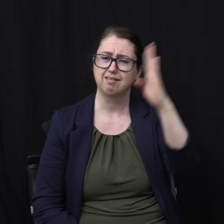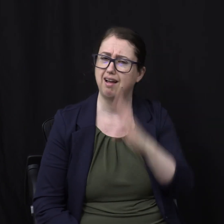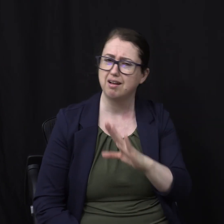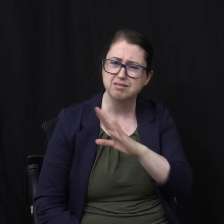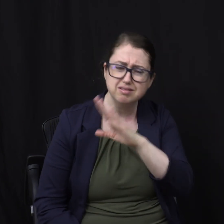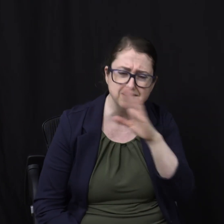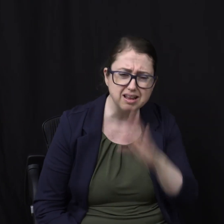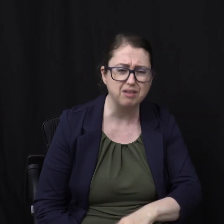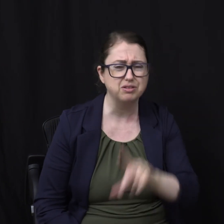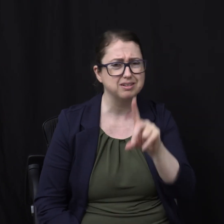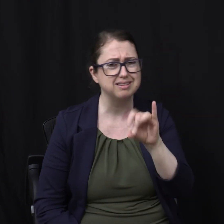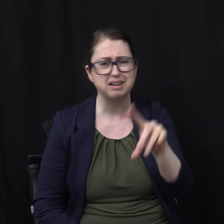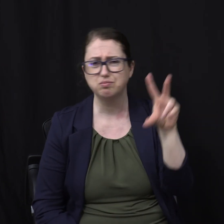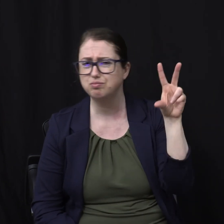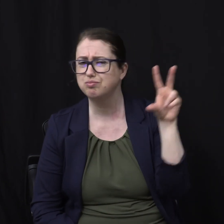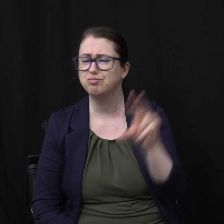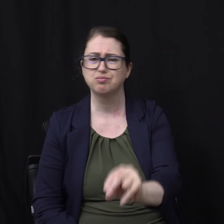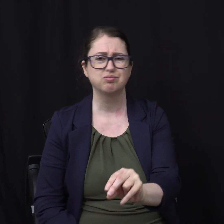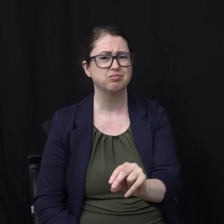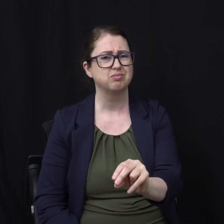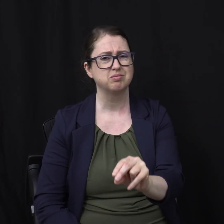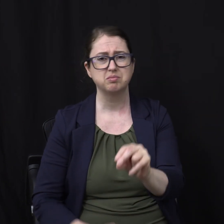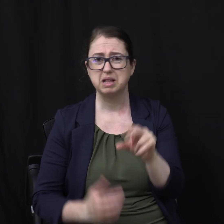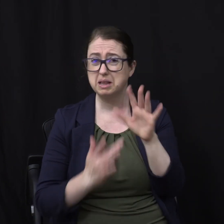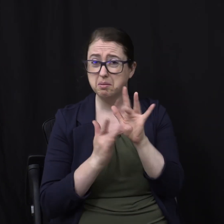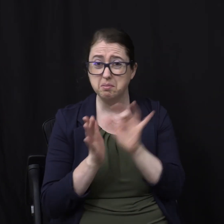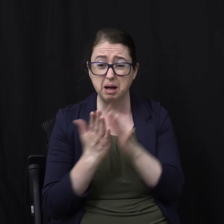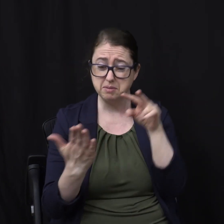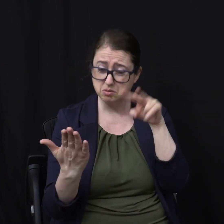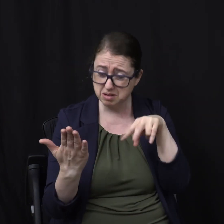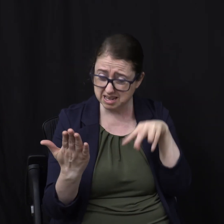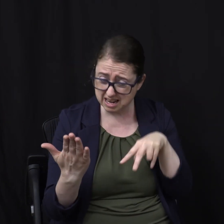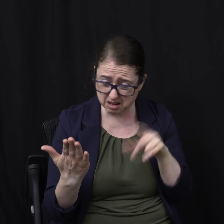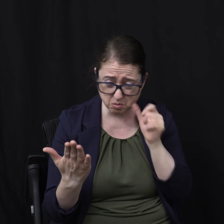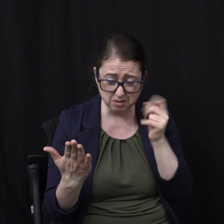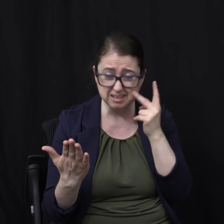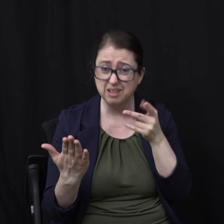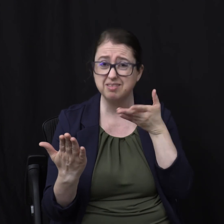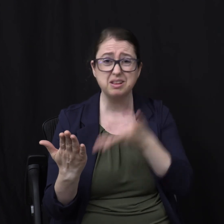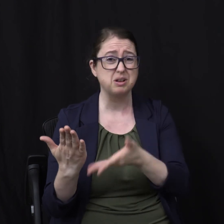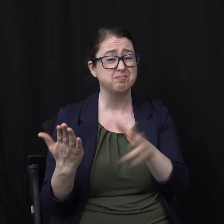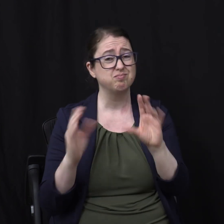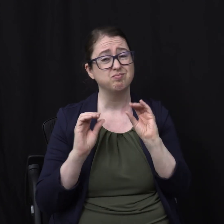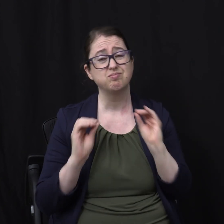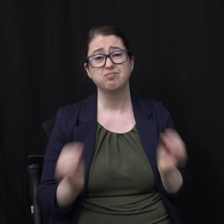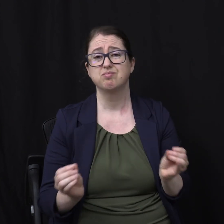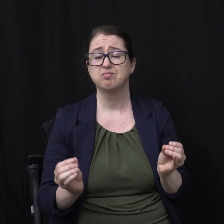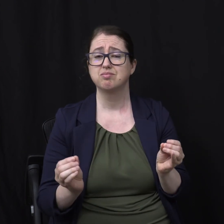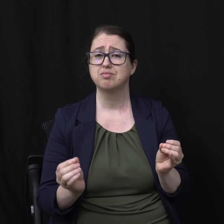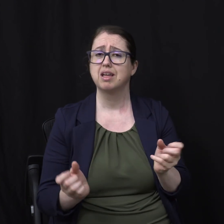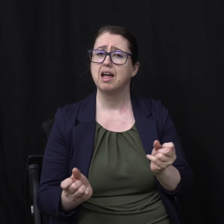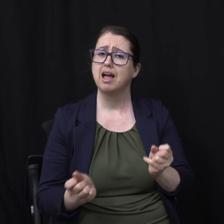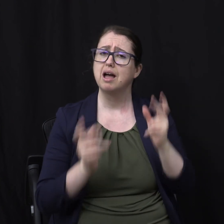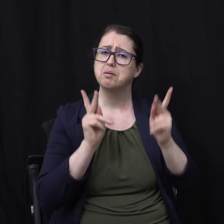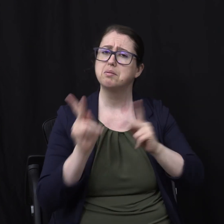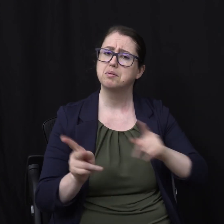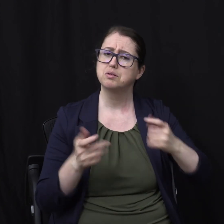never Dream of such a thing And you read nothing Of it in the word of God How many people Have tried to be Christians Conscientious